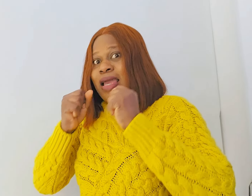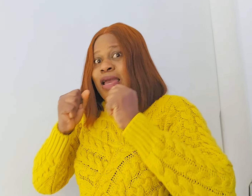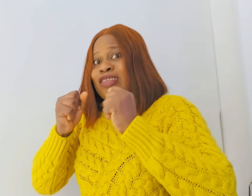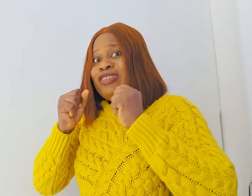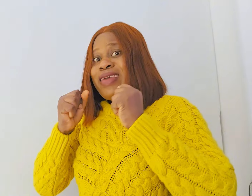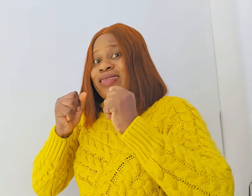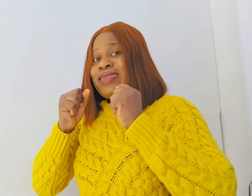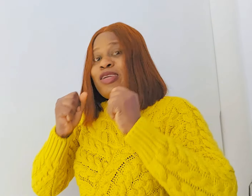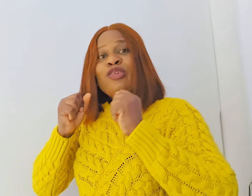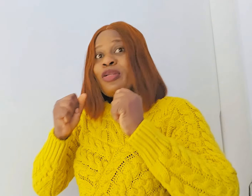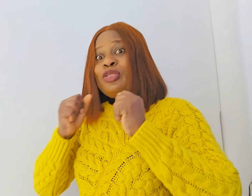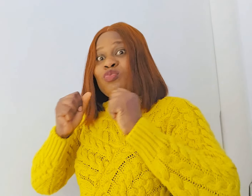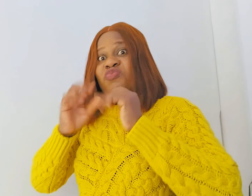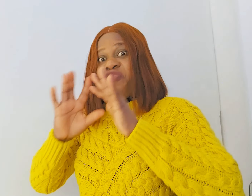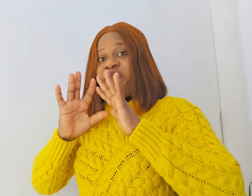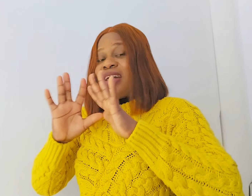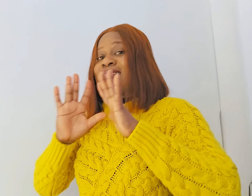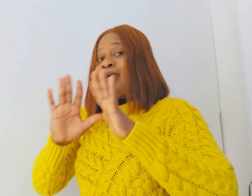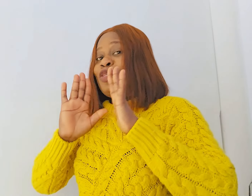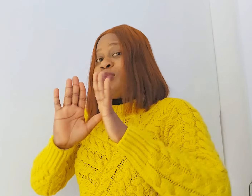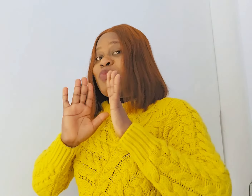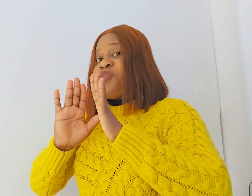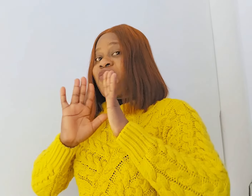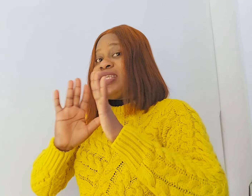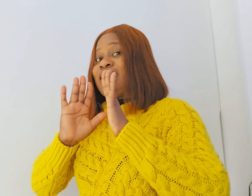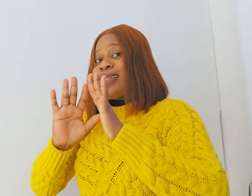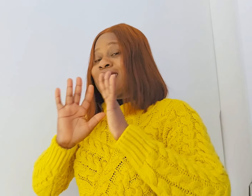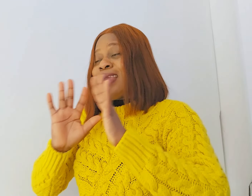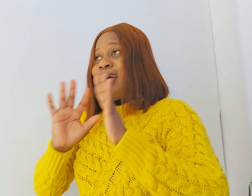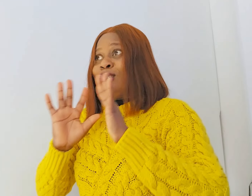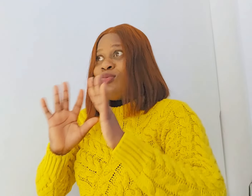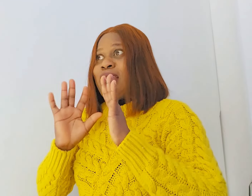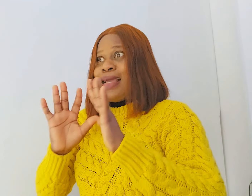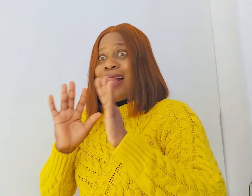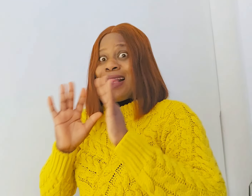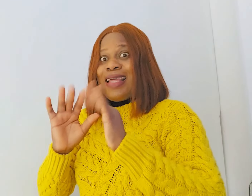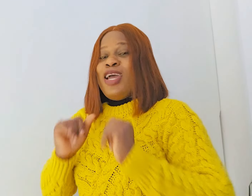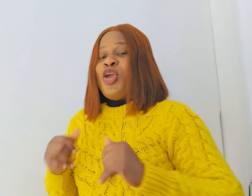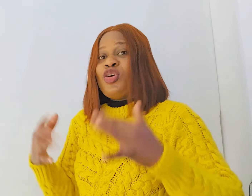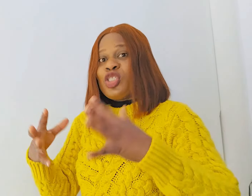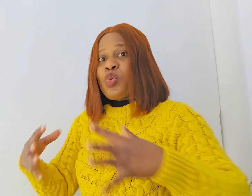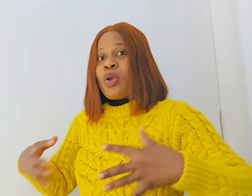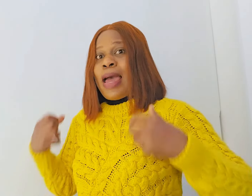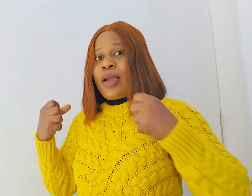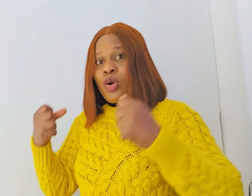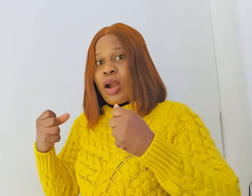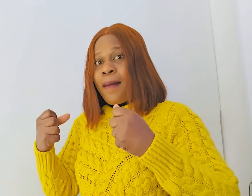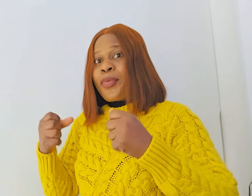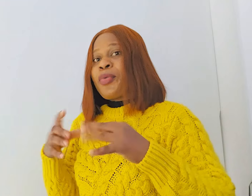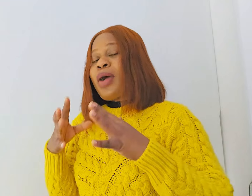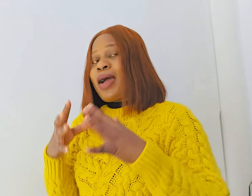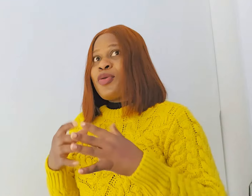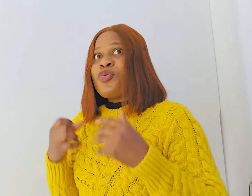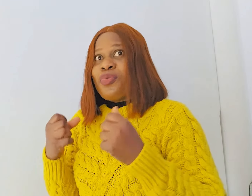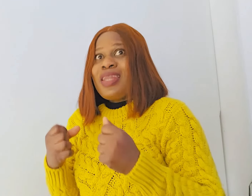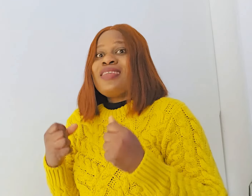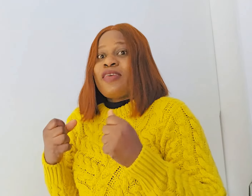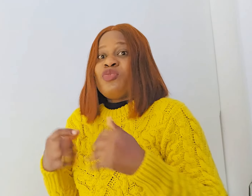gently you don't need to move faster you don't be moving gently and you like you know she will like grab you and you will tell you